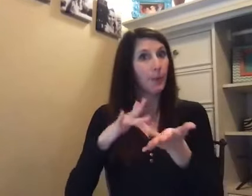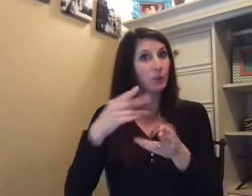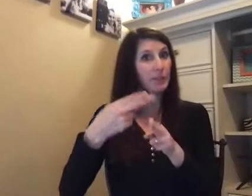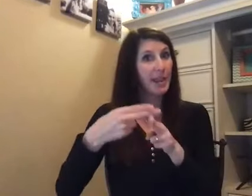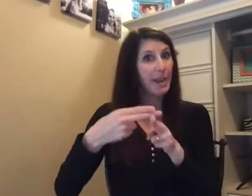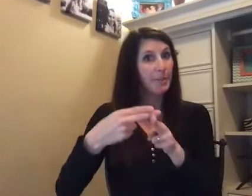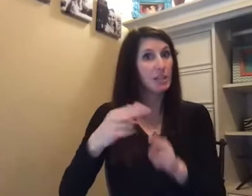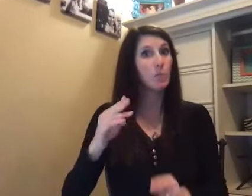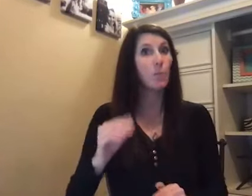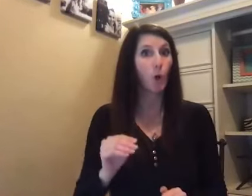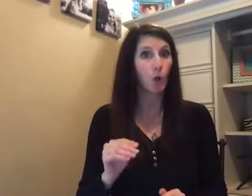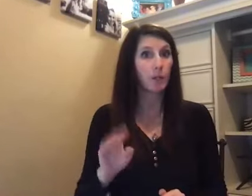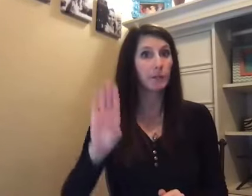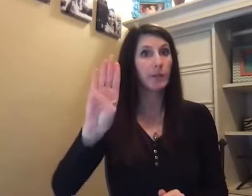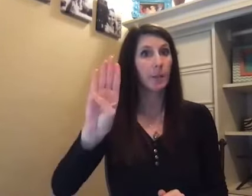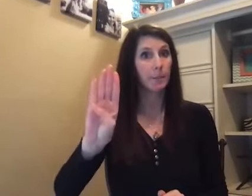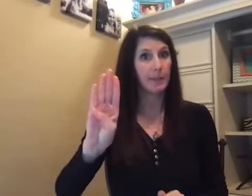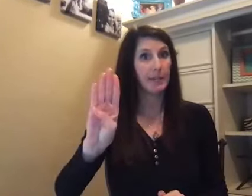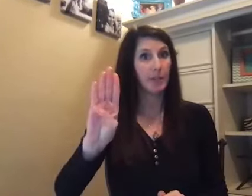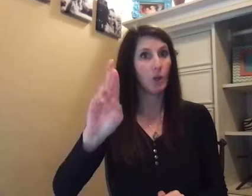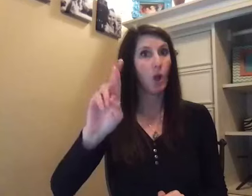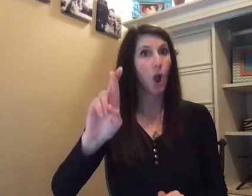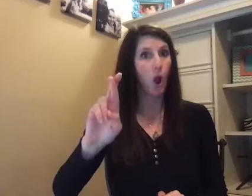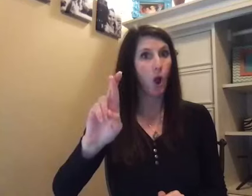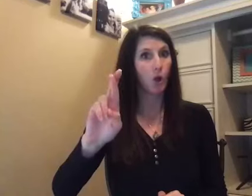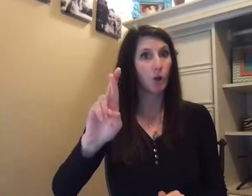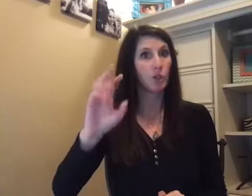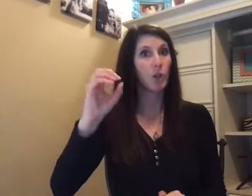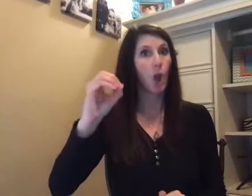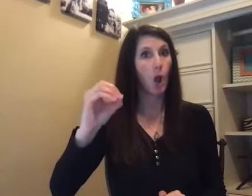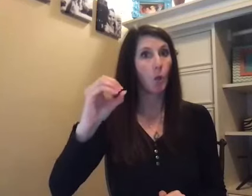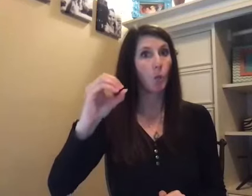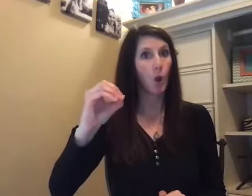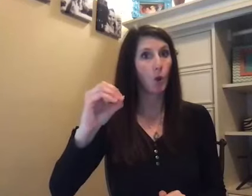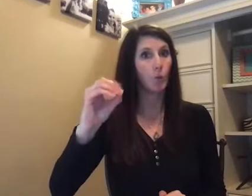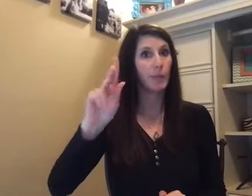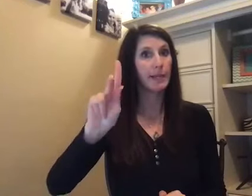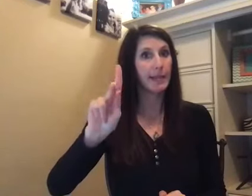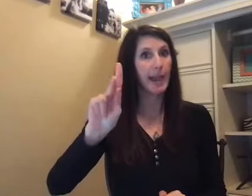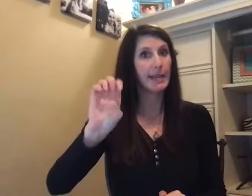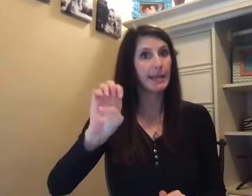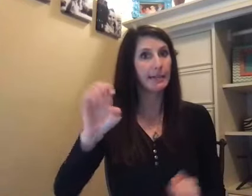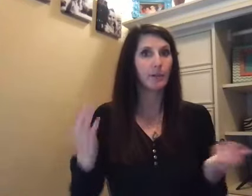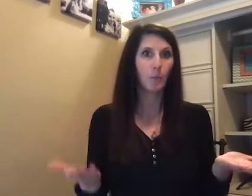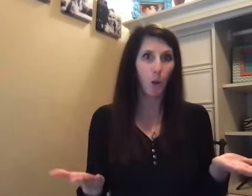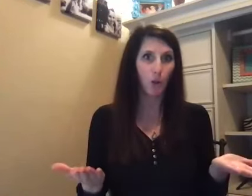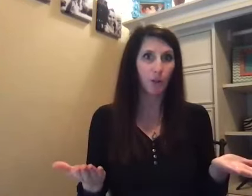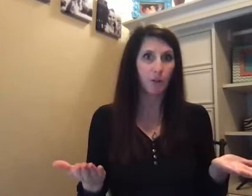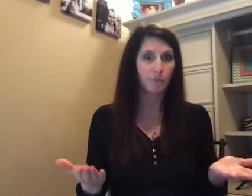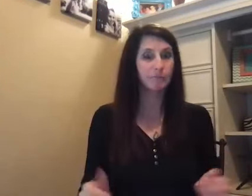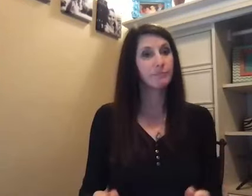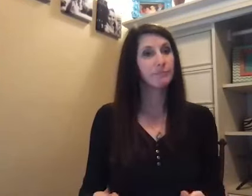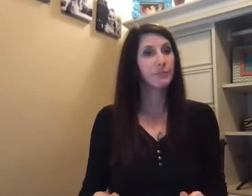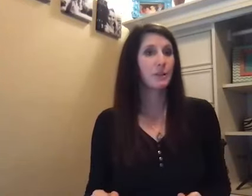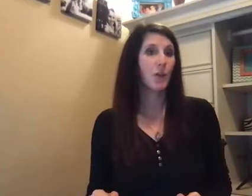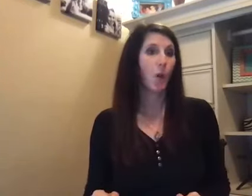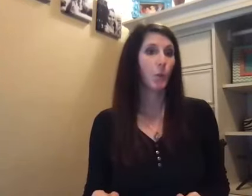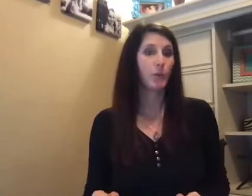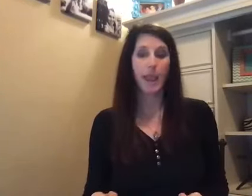the name is B-R-O-O-K-E. B-R-E. B-R-O-E.